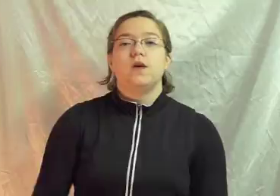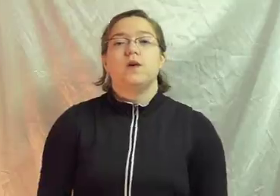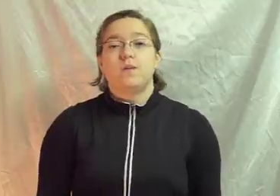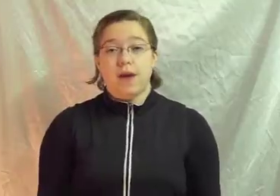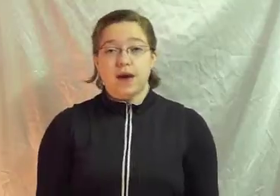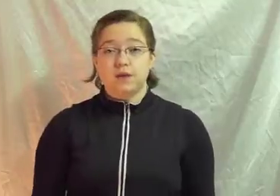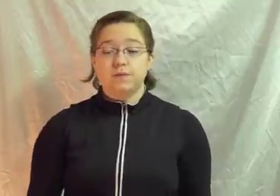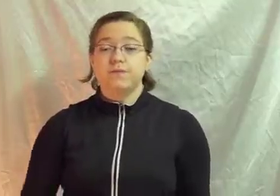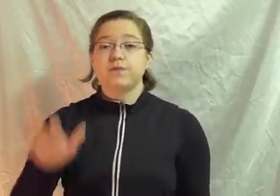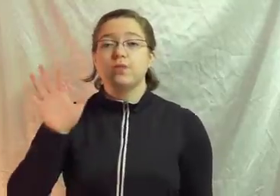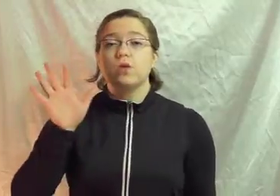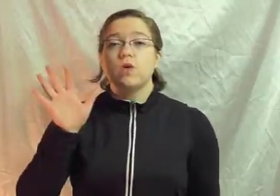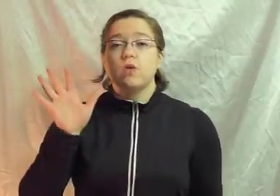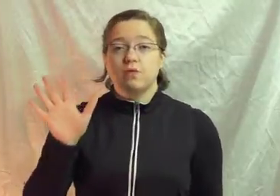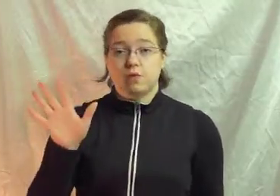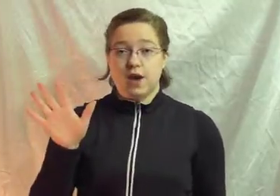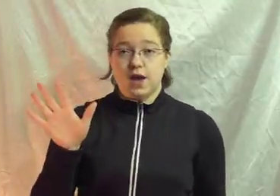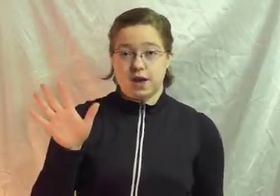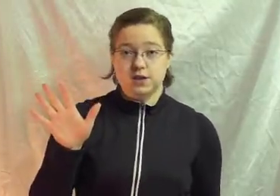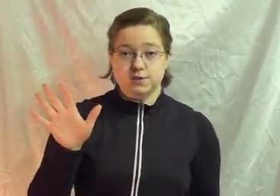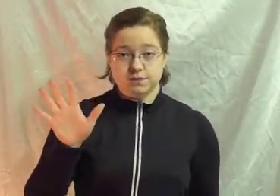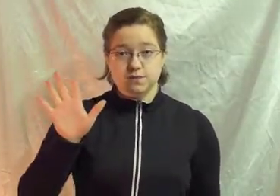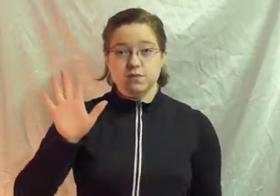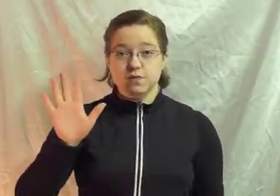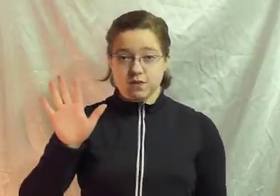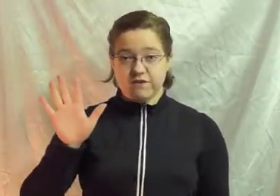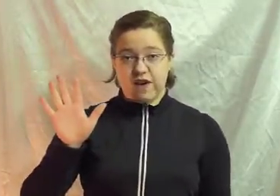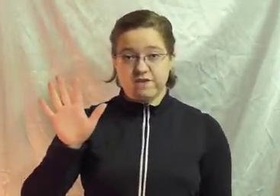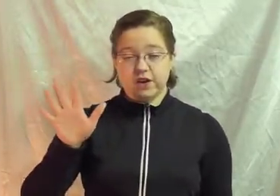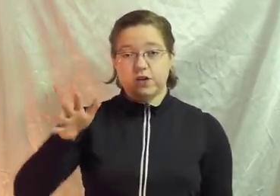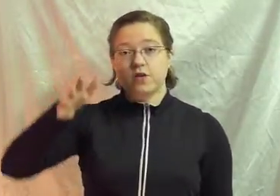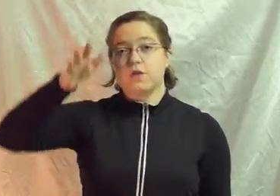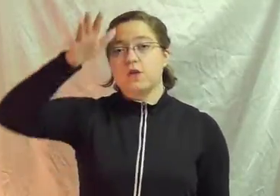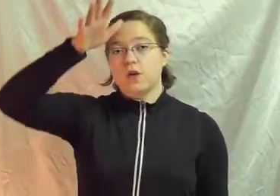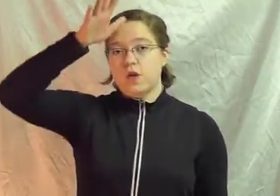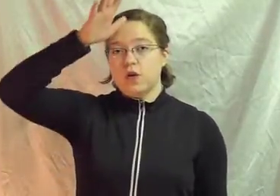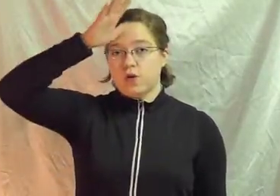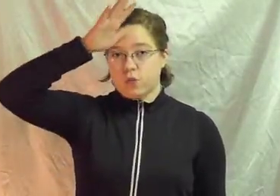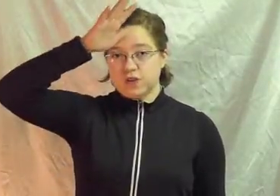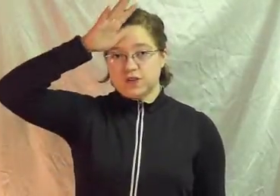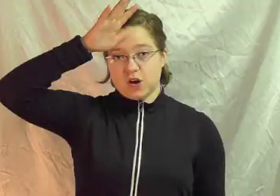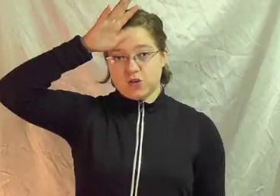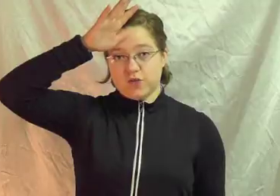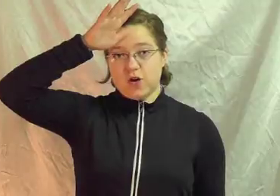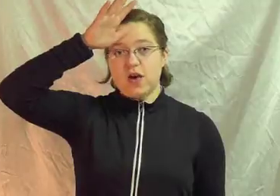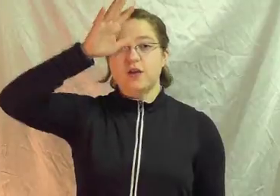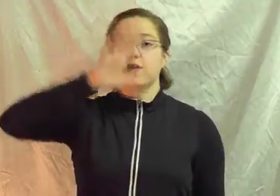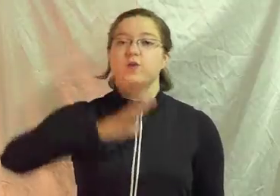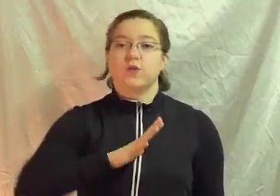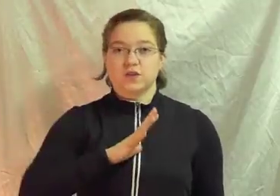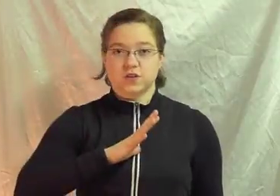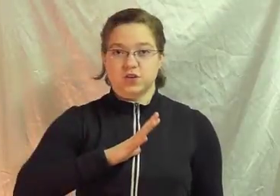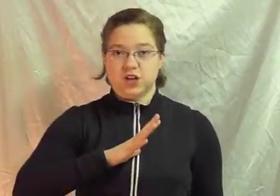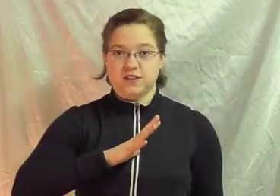Man Right hand Five fingers Once on your forehead Once on your chest